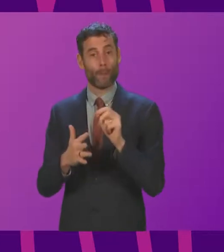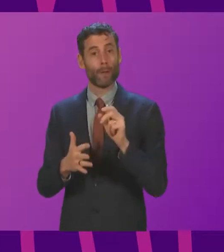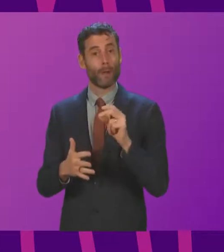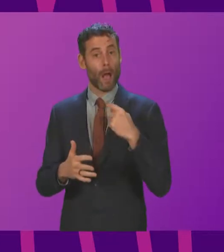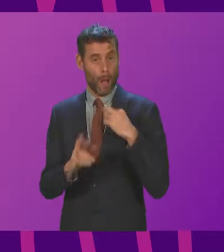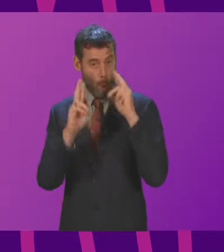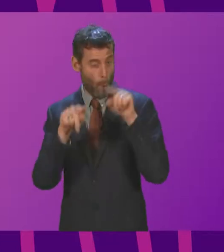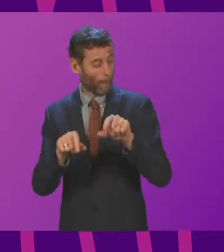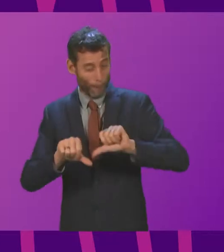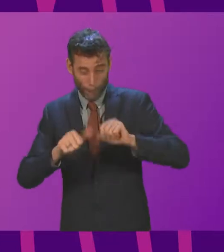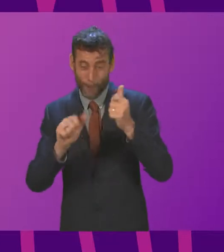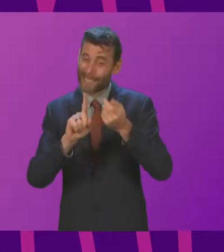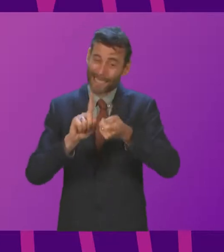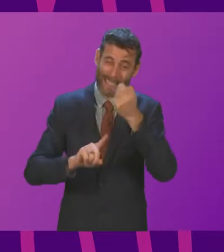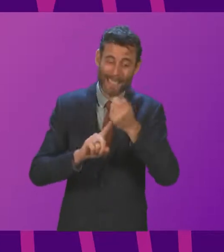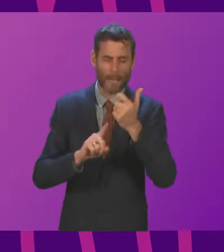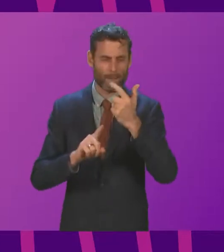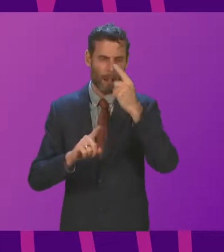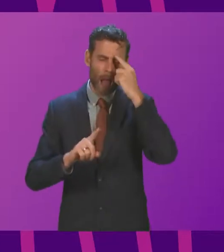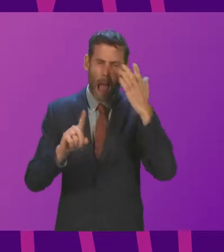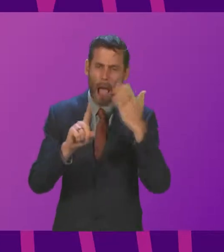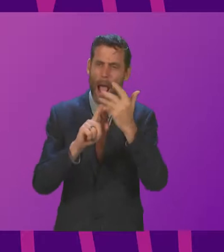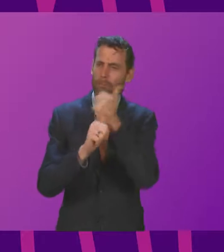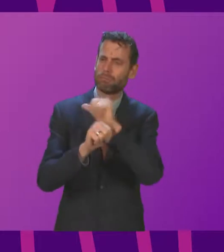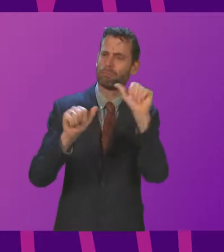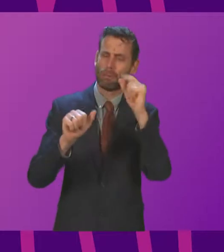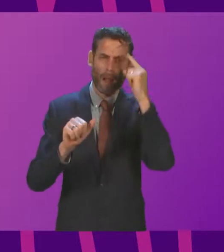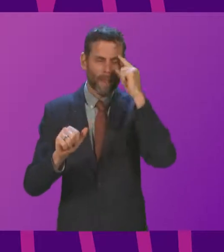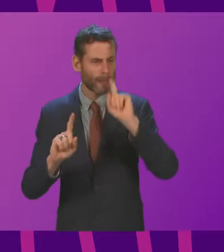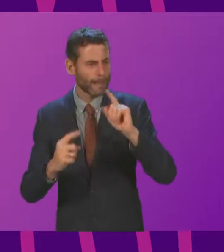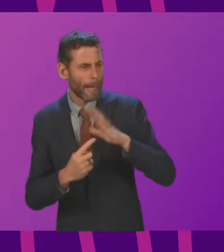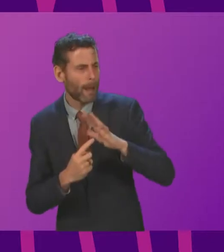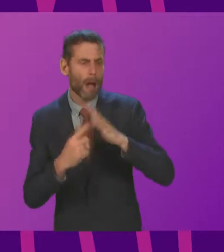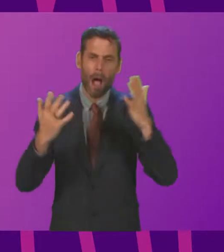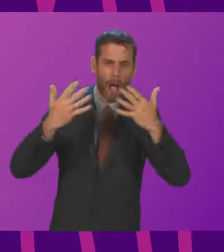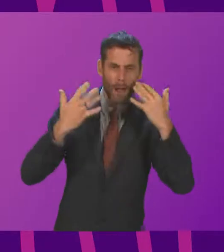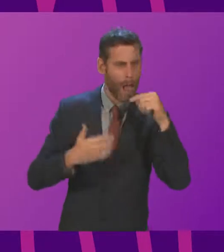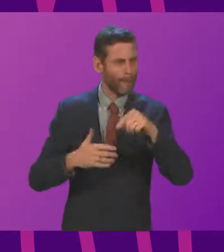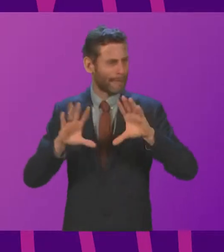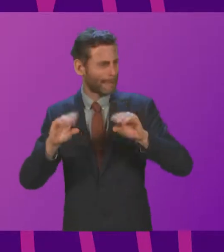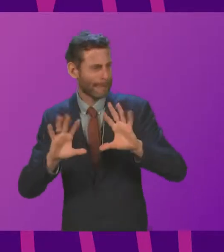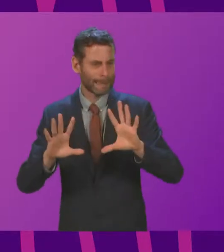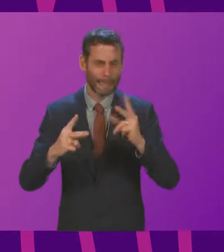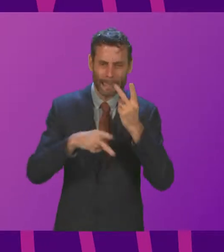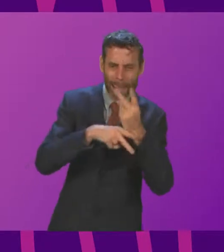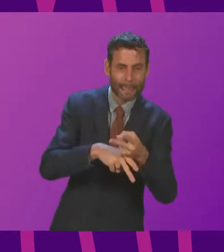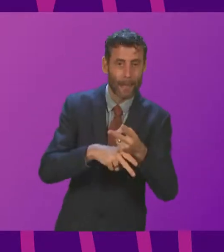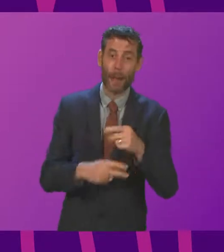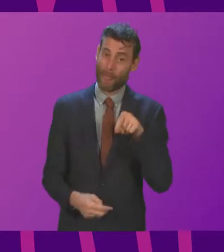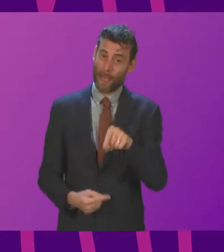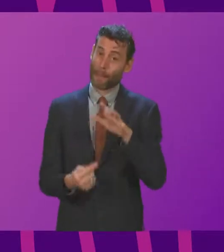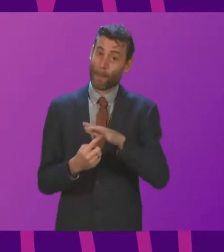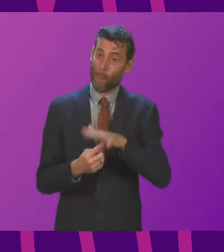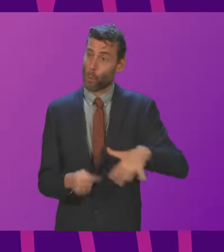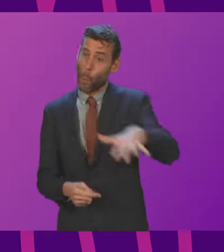is successful in terms of the objective of making real progress towards tackling climate change. All of us should want to see